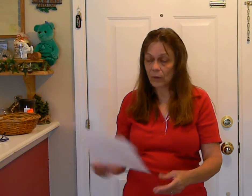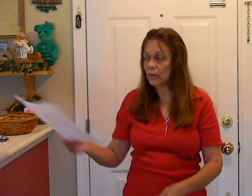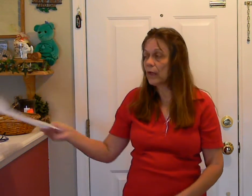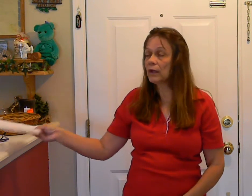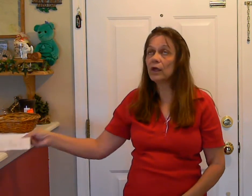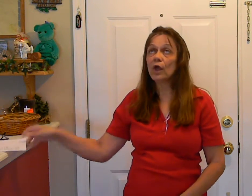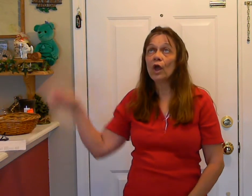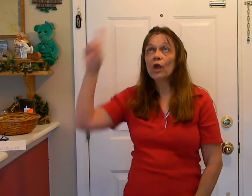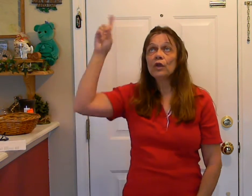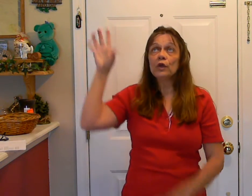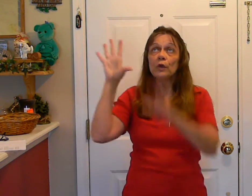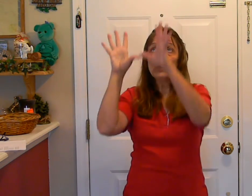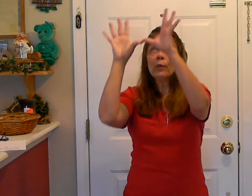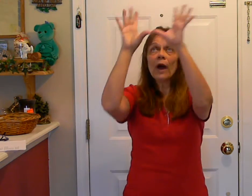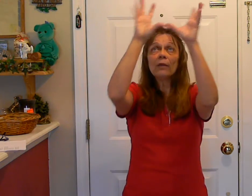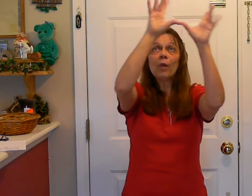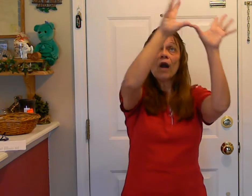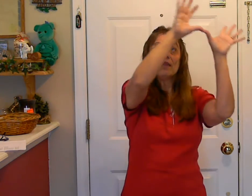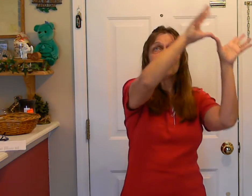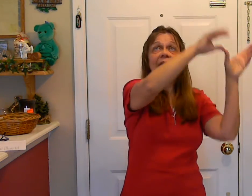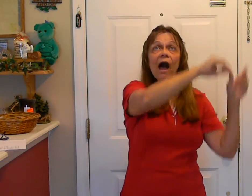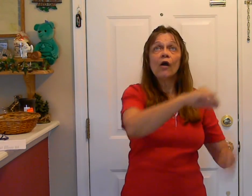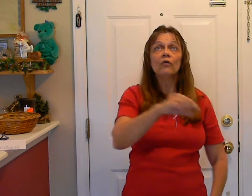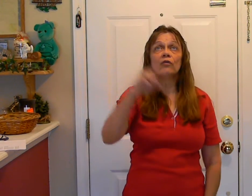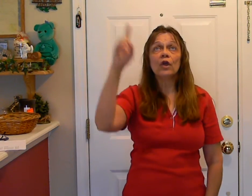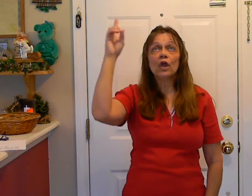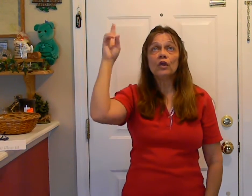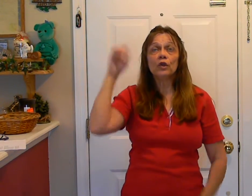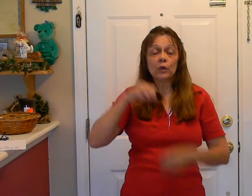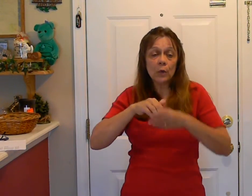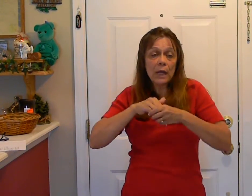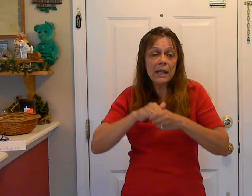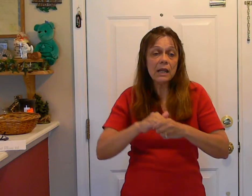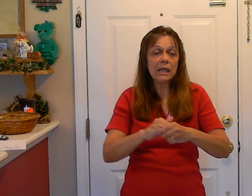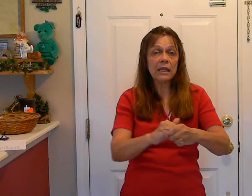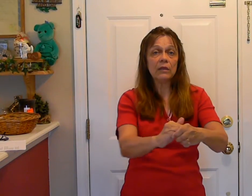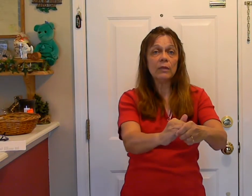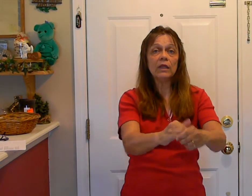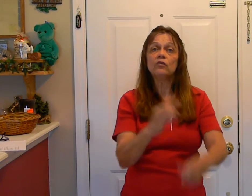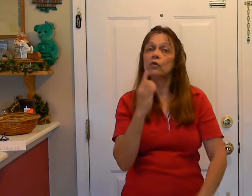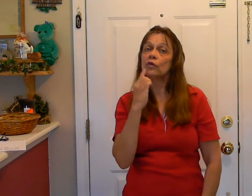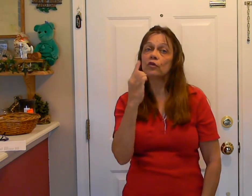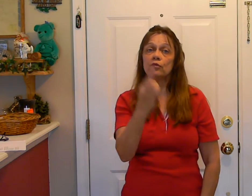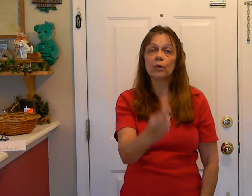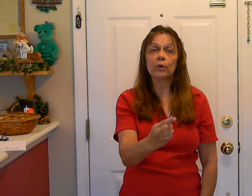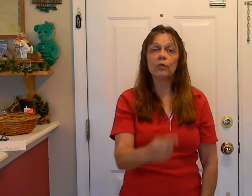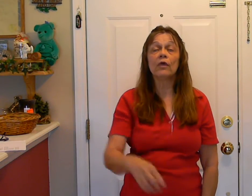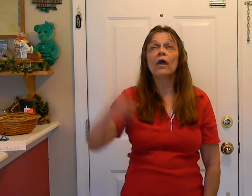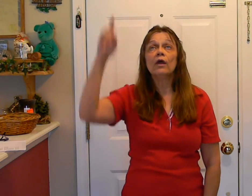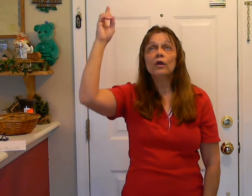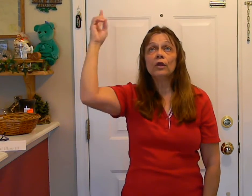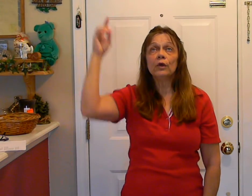Okay. You, right upon the clouds. You lead me to the truth. You